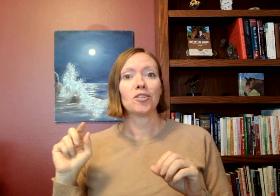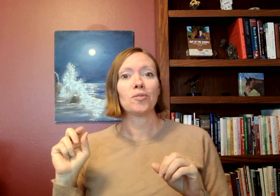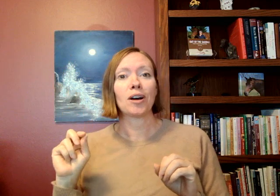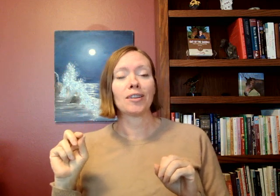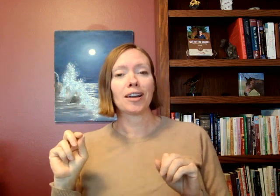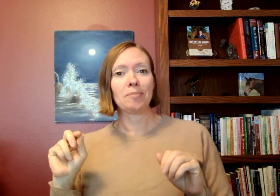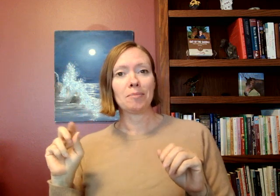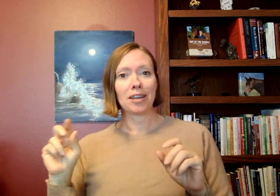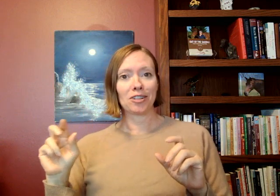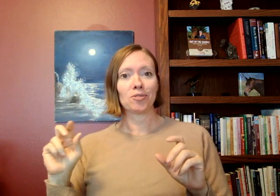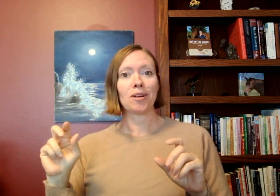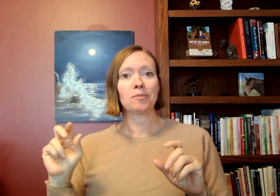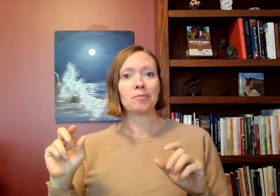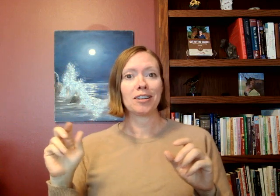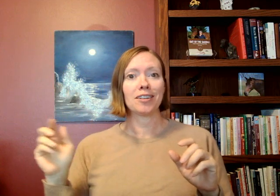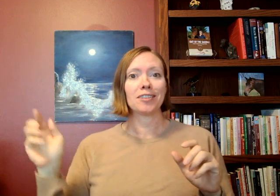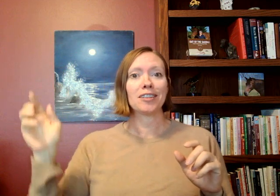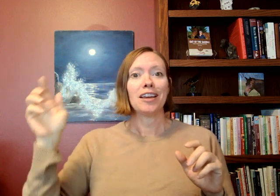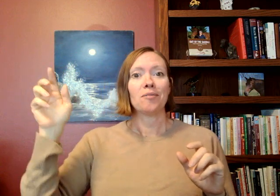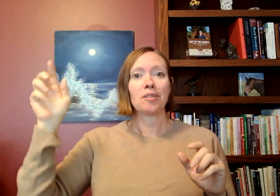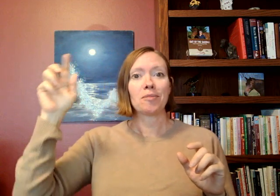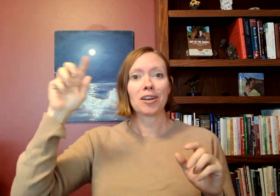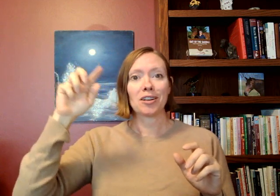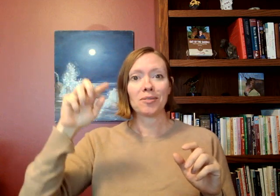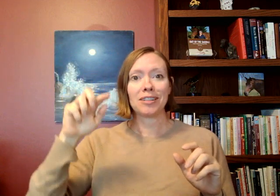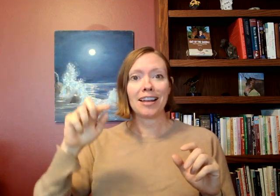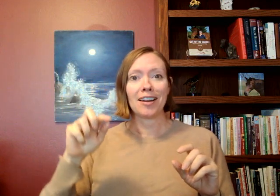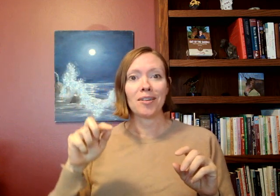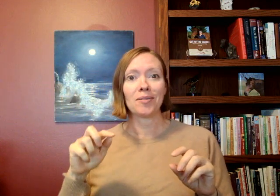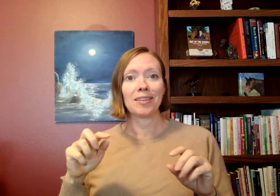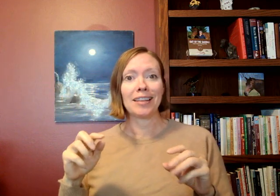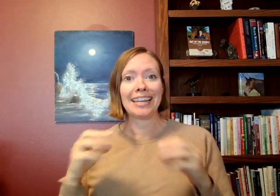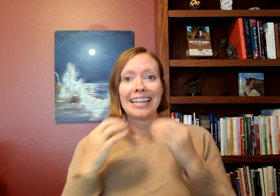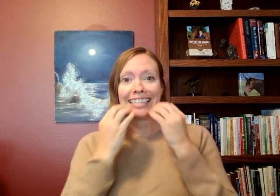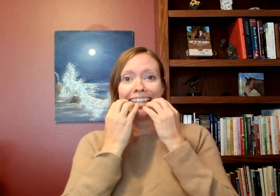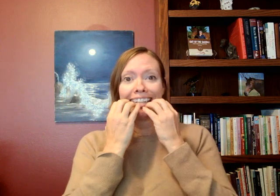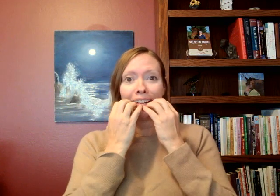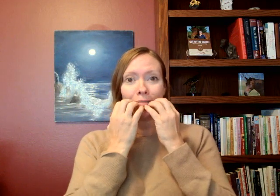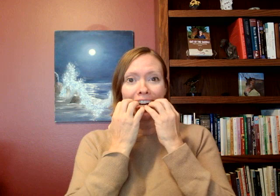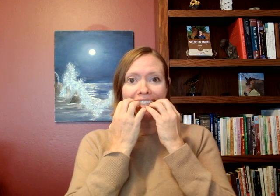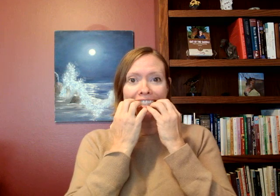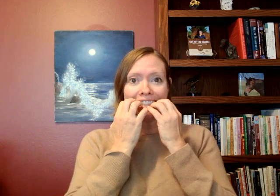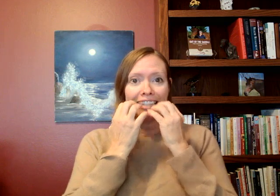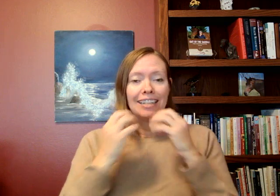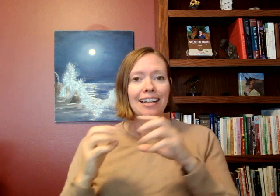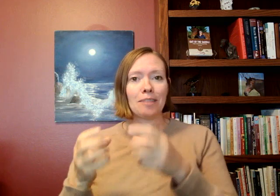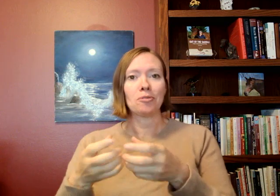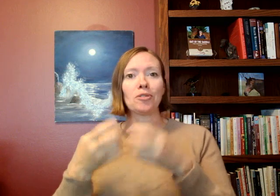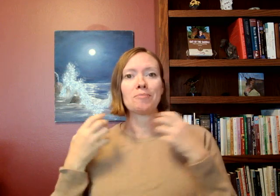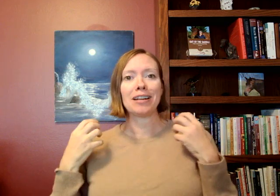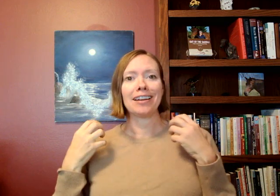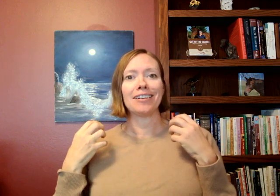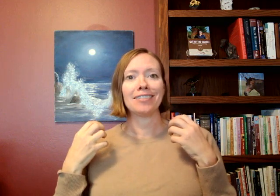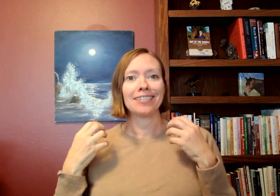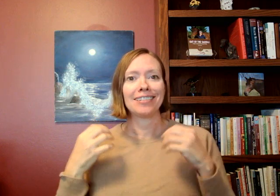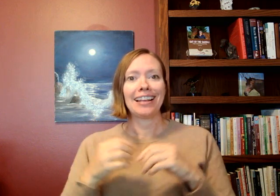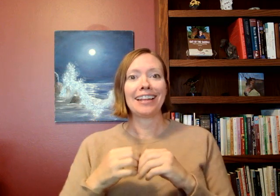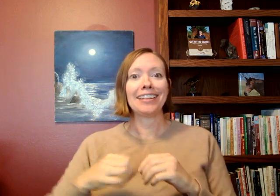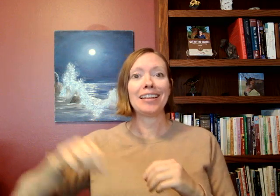a lot of people get in trouble because when the market goes down they can't take it anymore and they pull their money out and then they